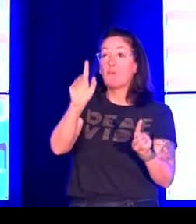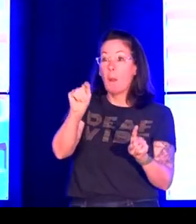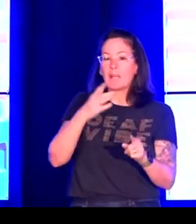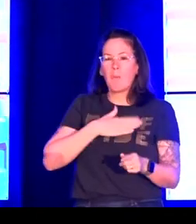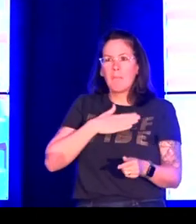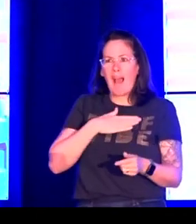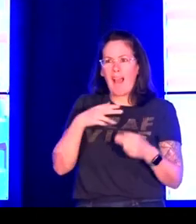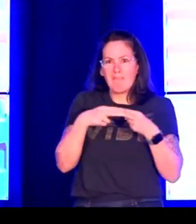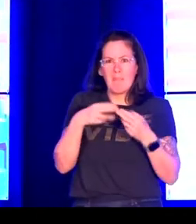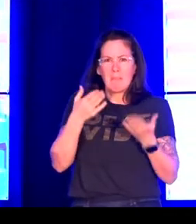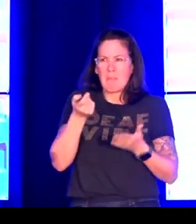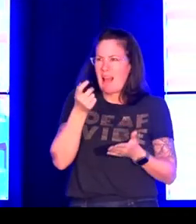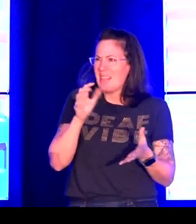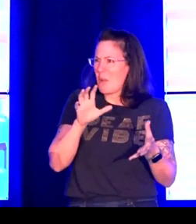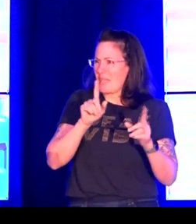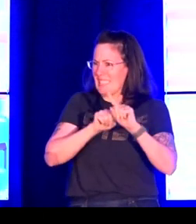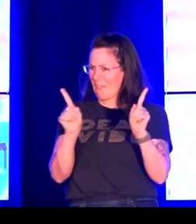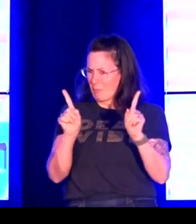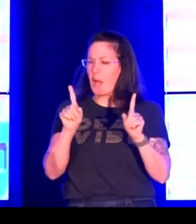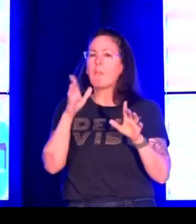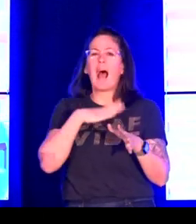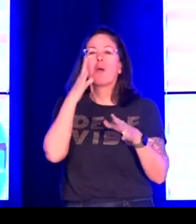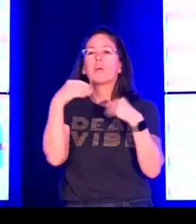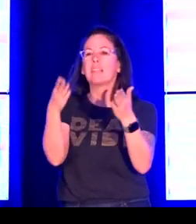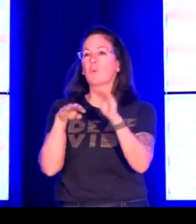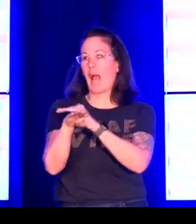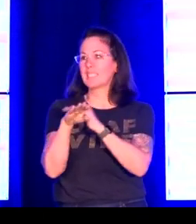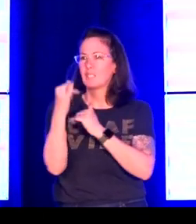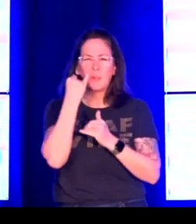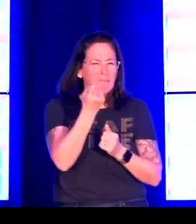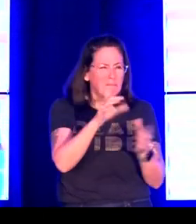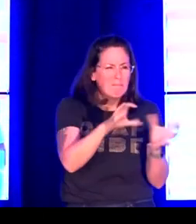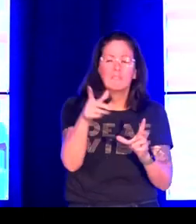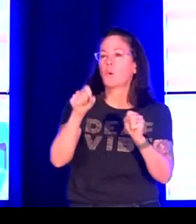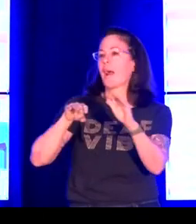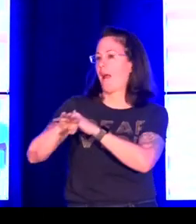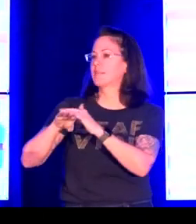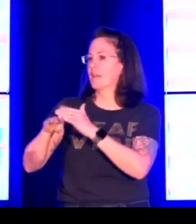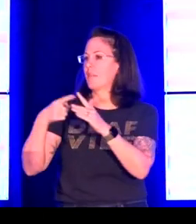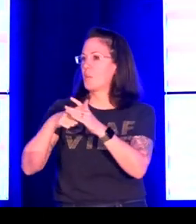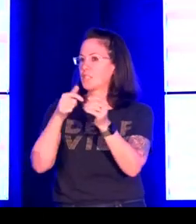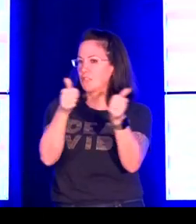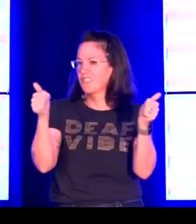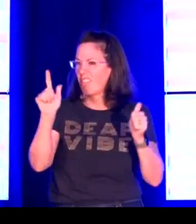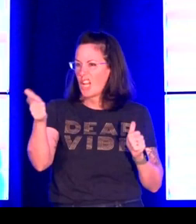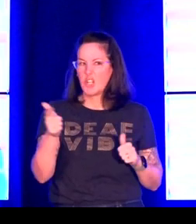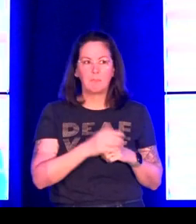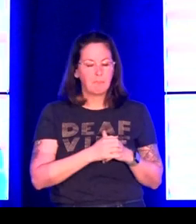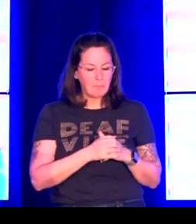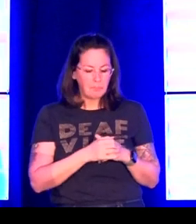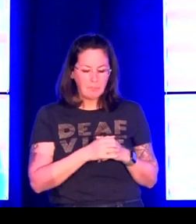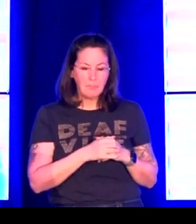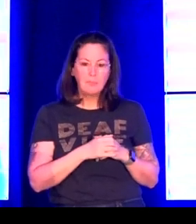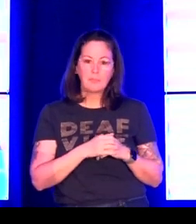But because of the streaming, they did have to upload it to a specific platform. So, there may be some